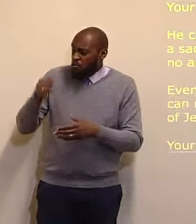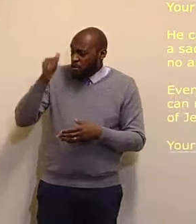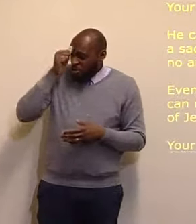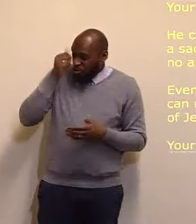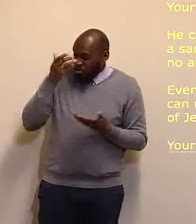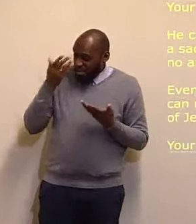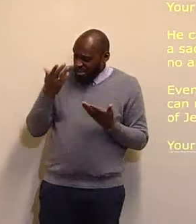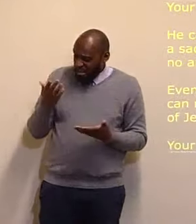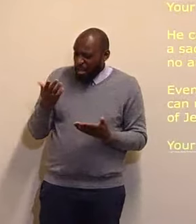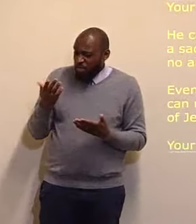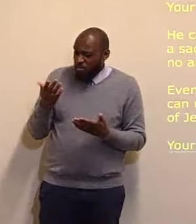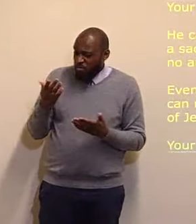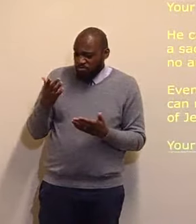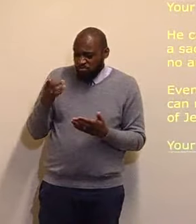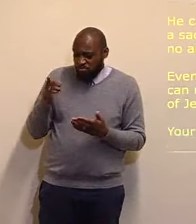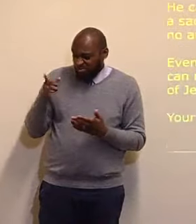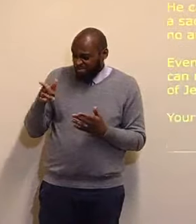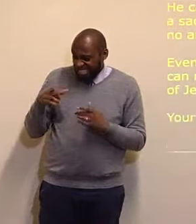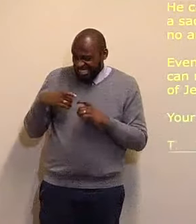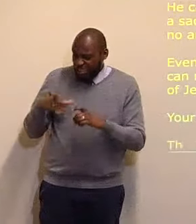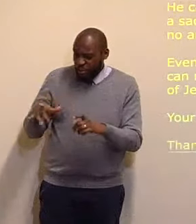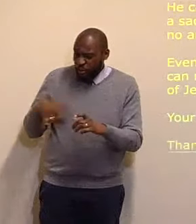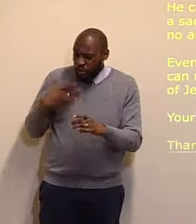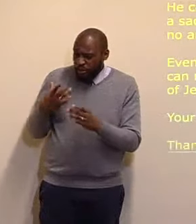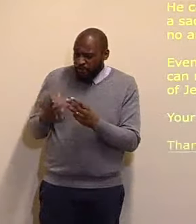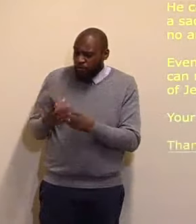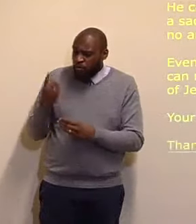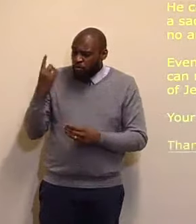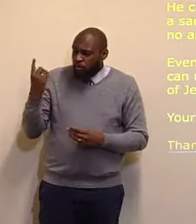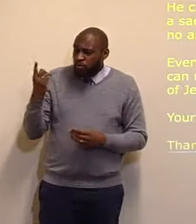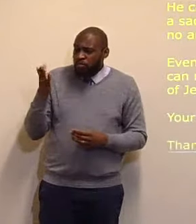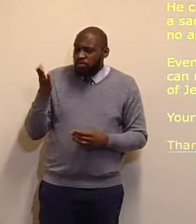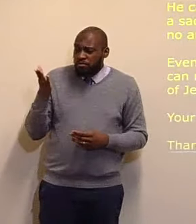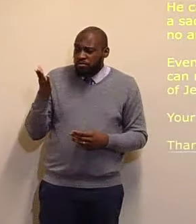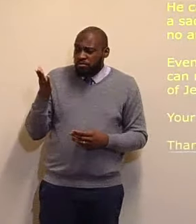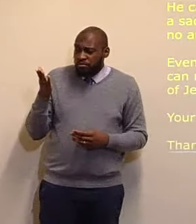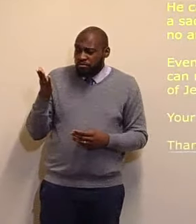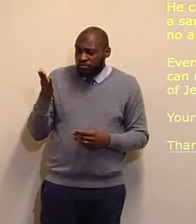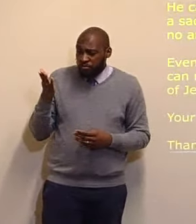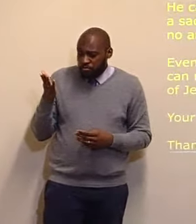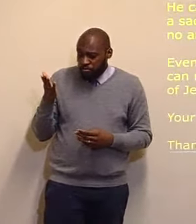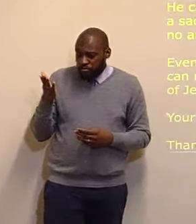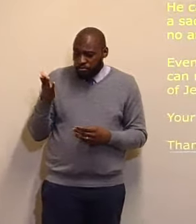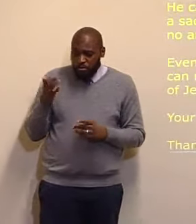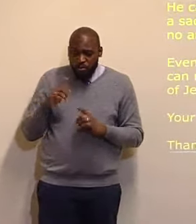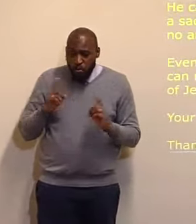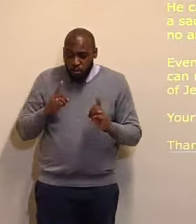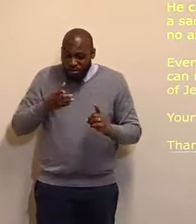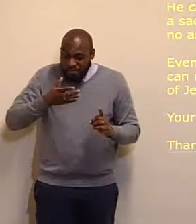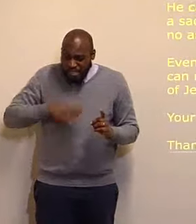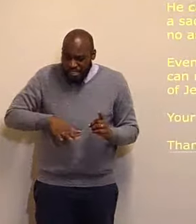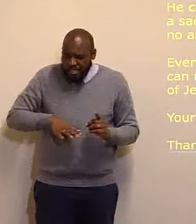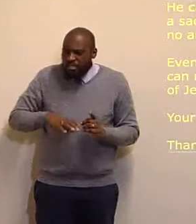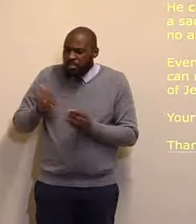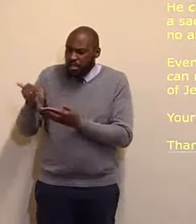living God, thou art still the one who provides to all our needs. And indeed, Lord,